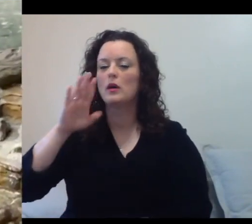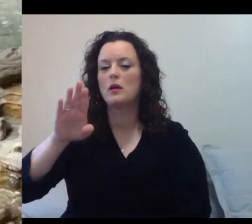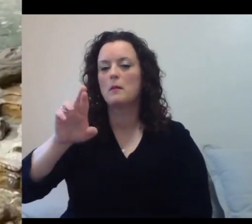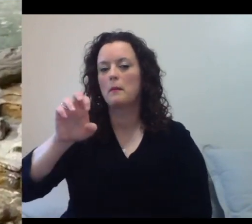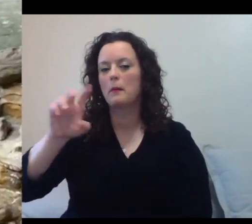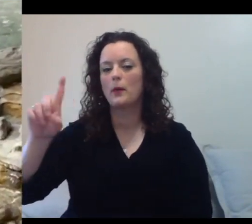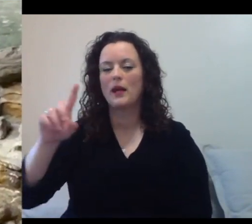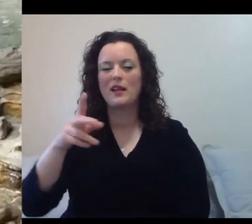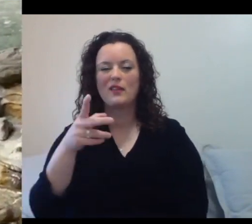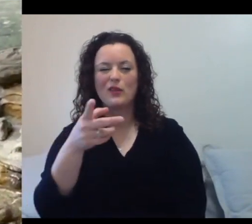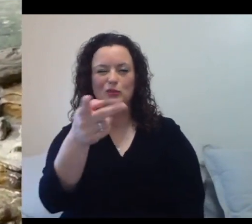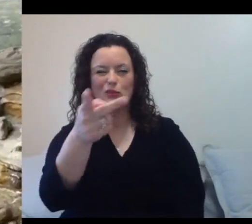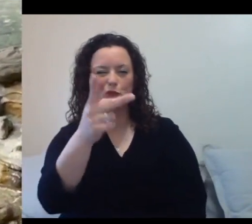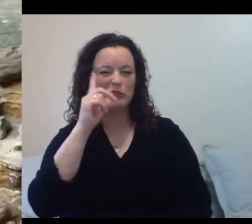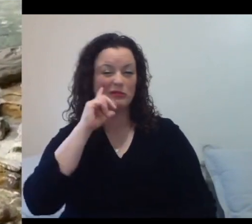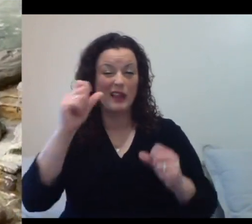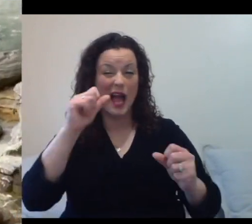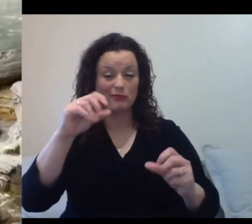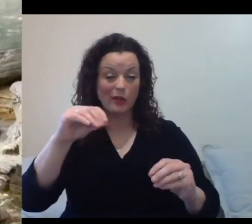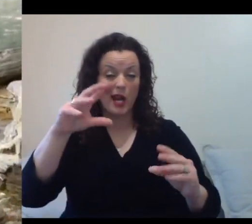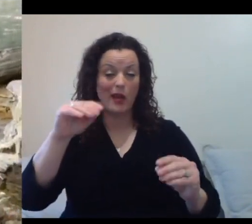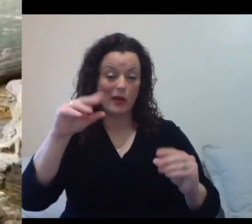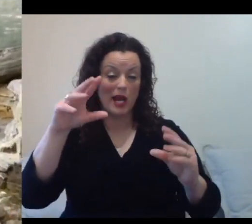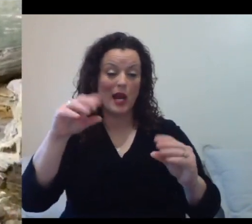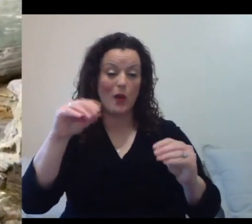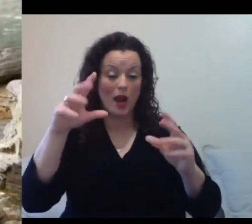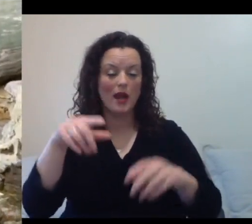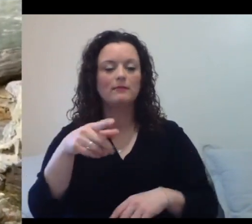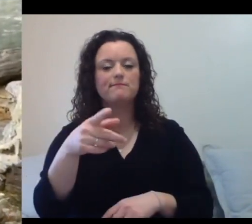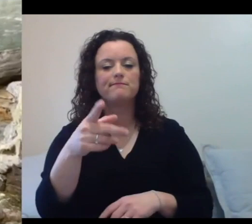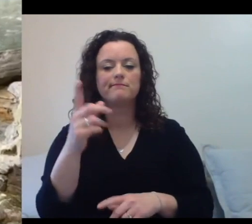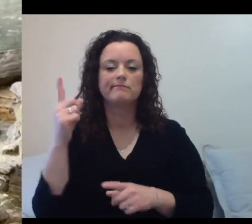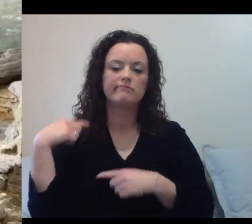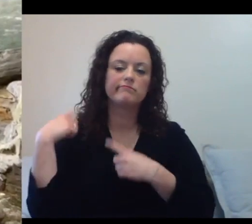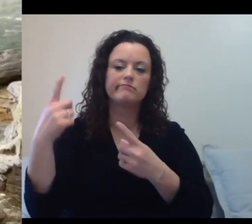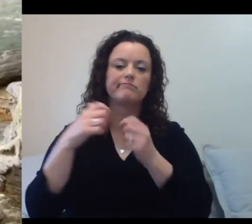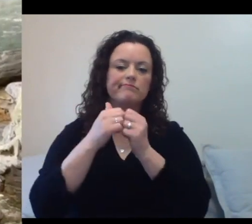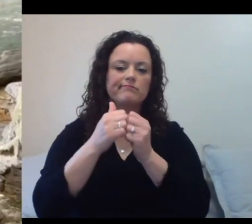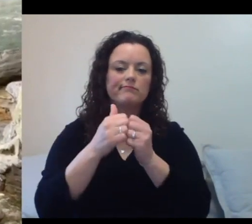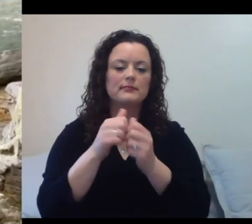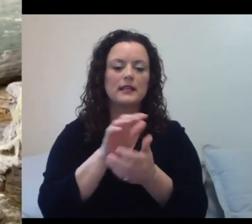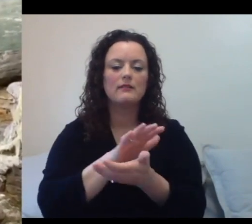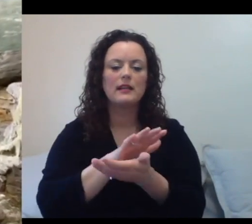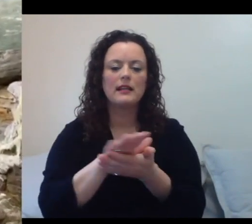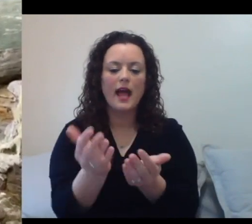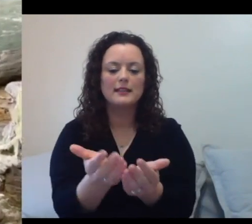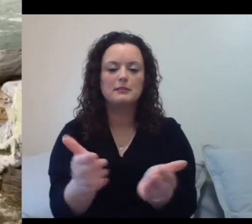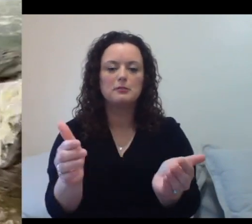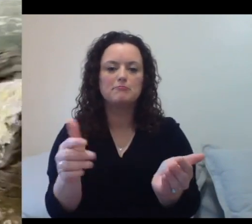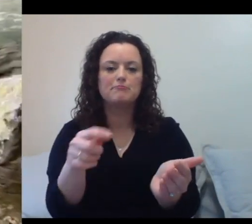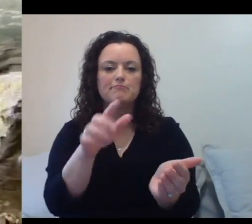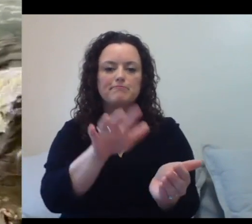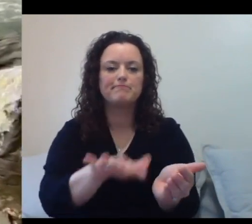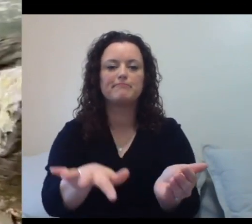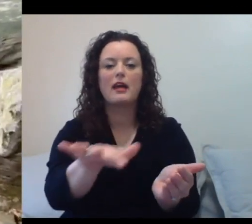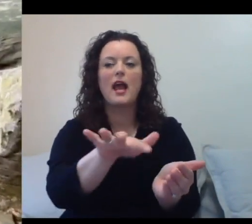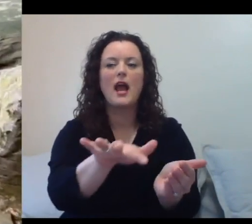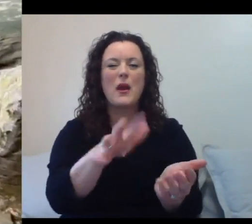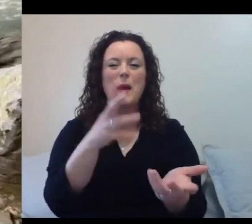historic pair for us. They've got a nice little sight over there. I might try to discourage that. I don't really like that sight. It's down low on the ground. The